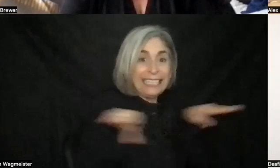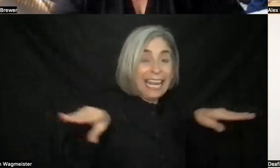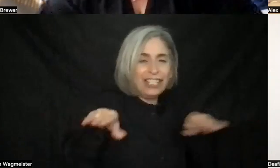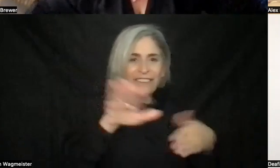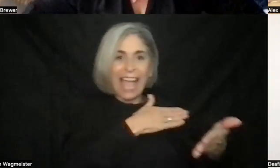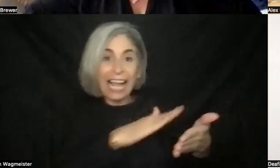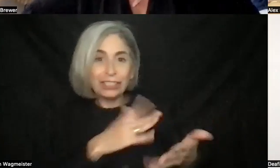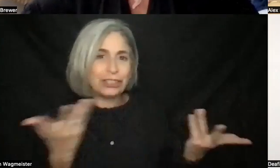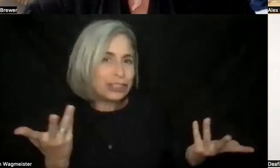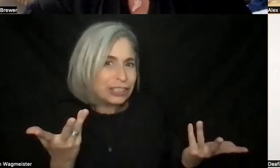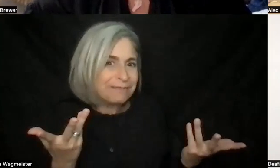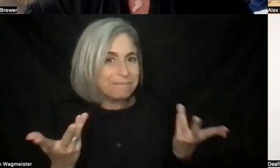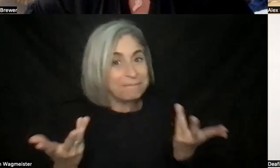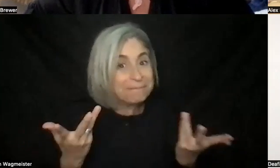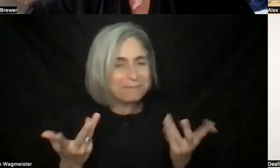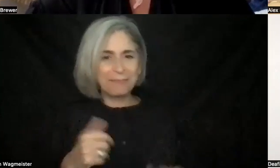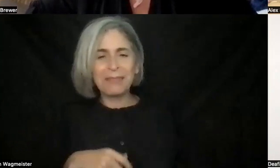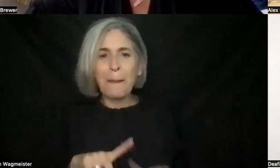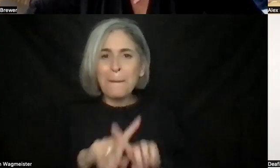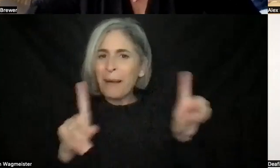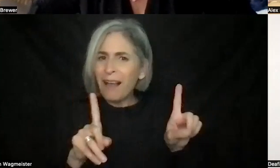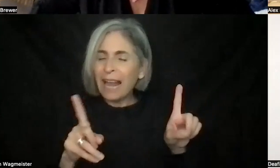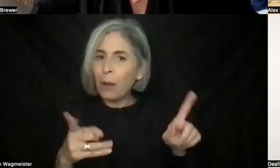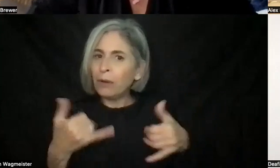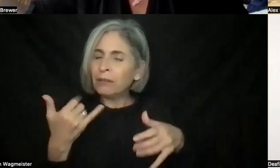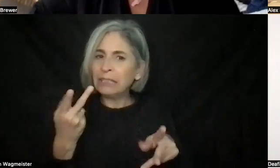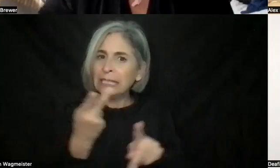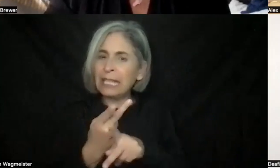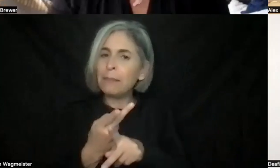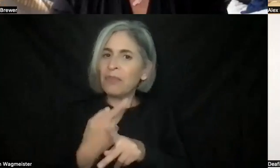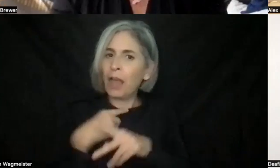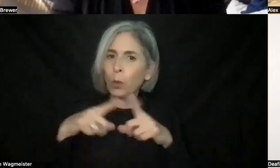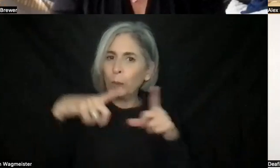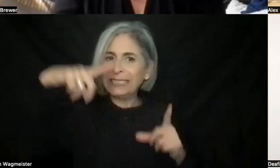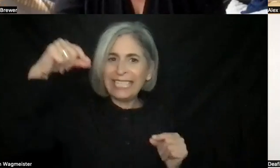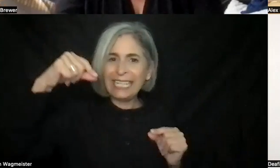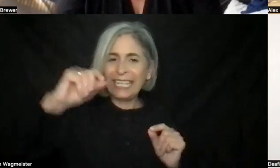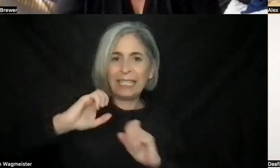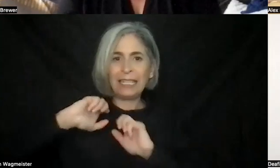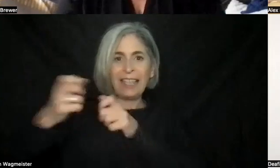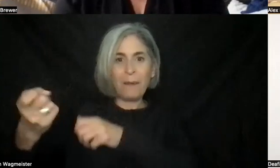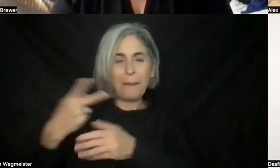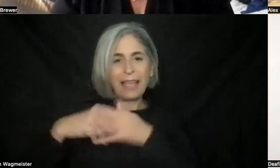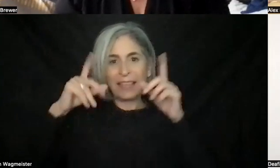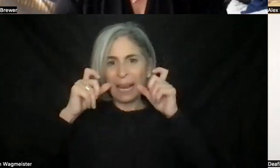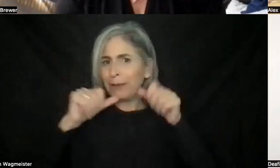And thought I would, you know, keep the receipt and return the camera in 30 days because I didn't have enough money to really afford that.